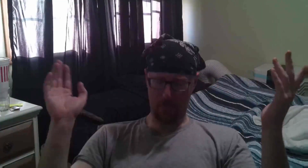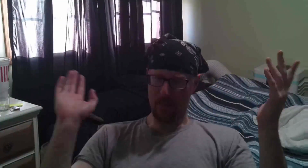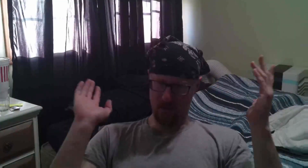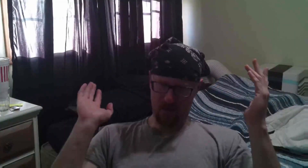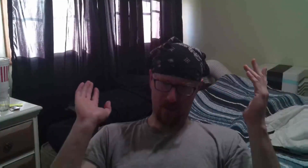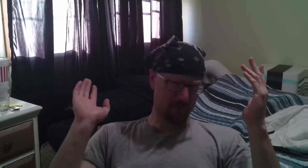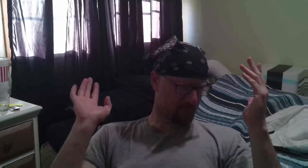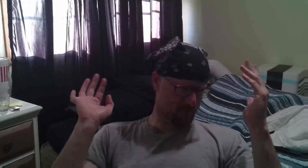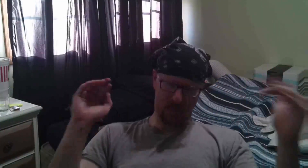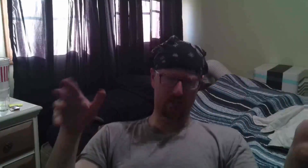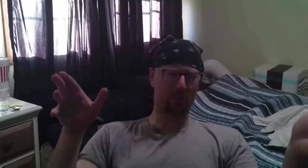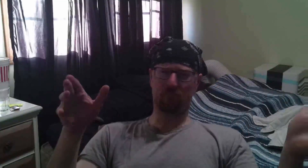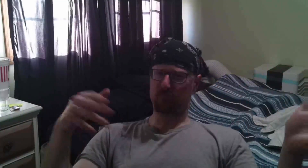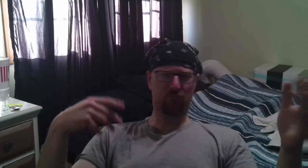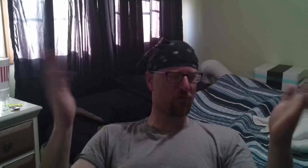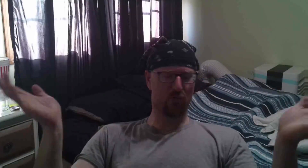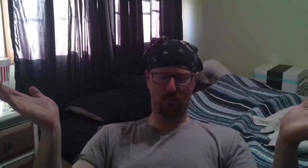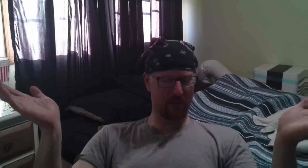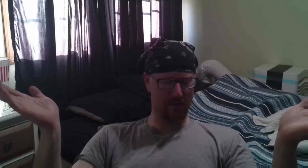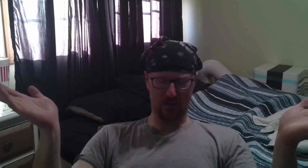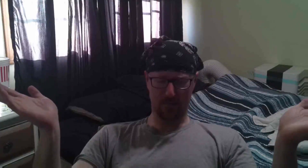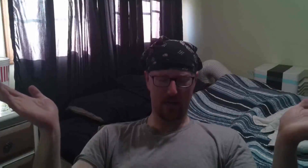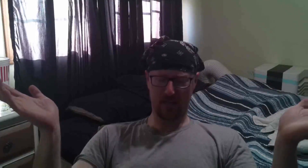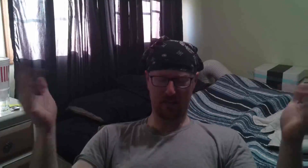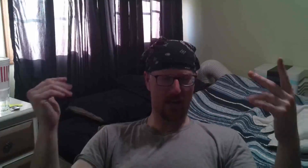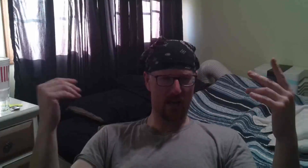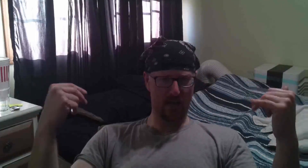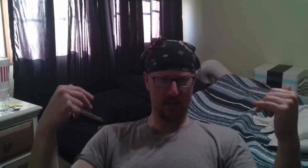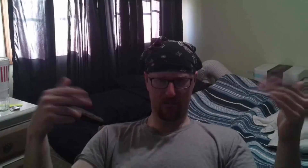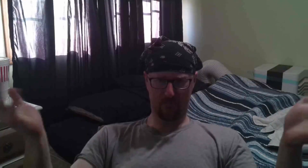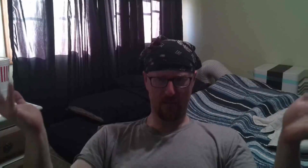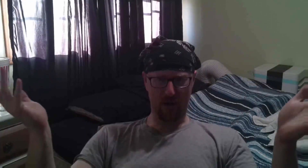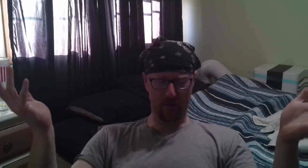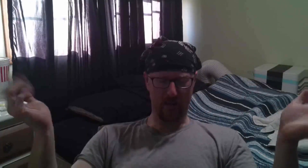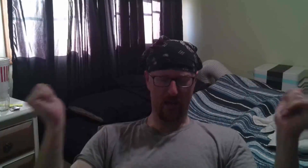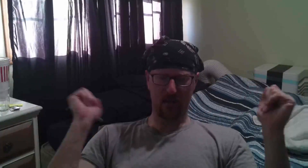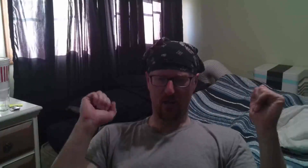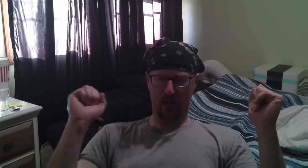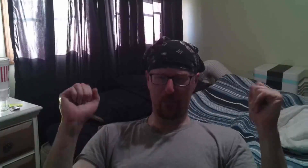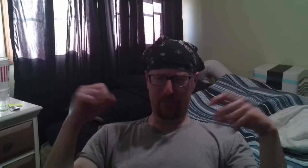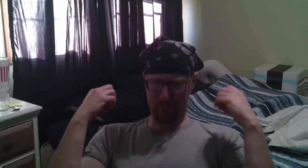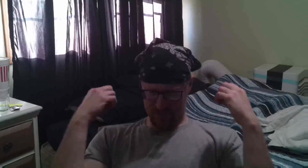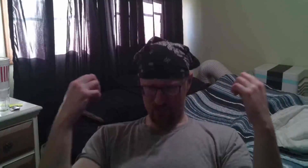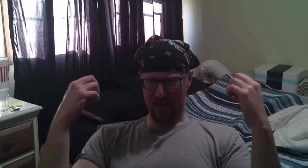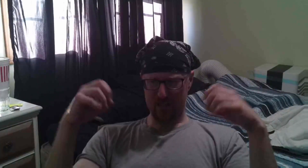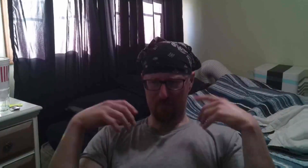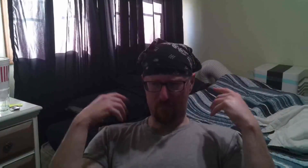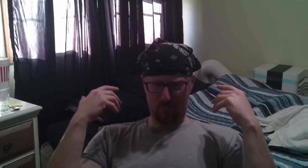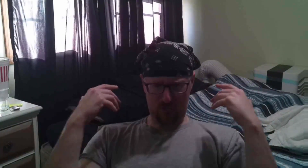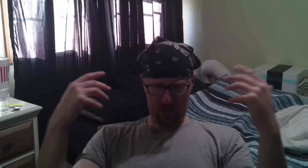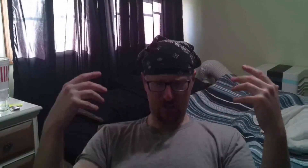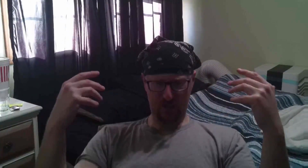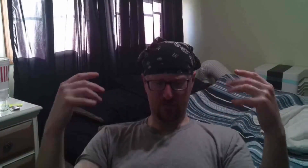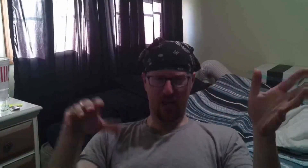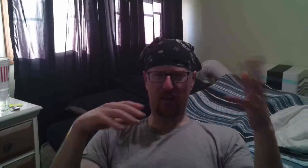doctor will do what he does best and that will be that all right but still guys check yourself daily